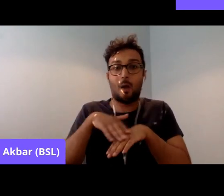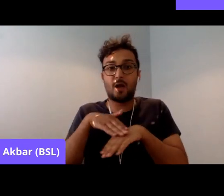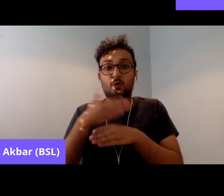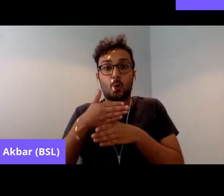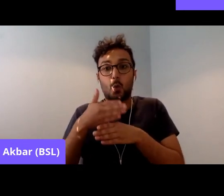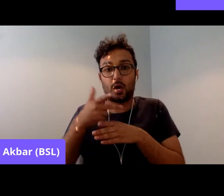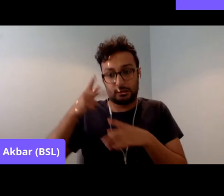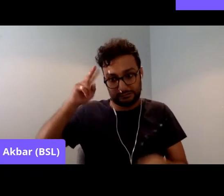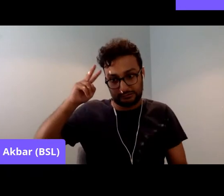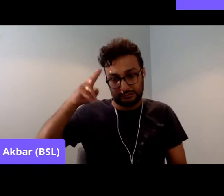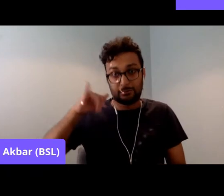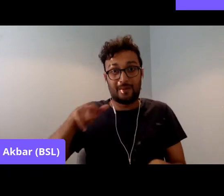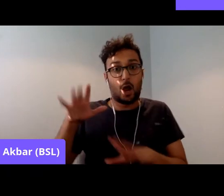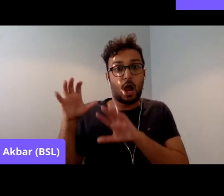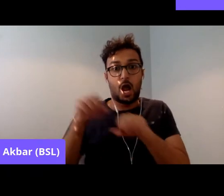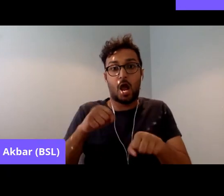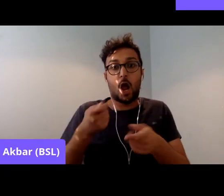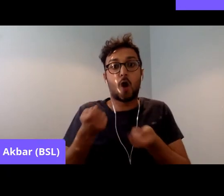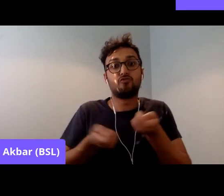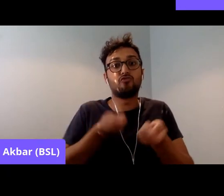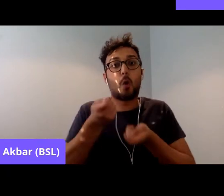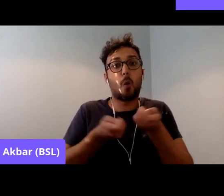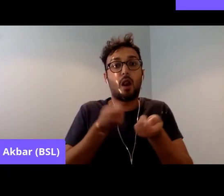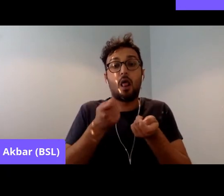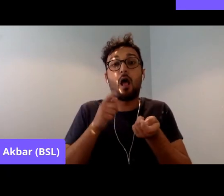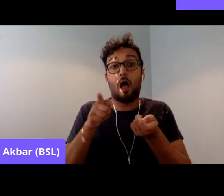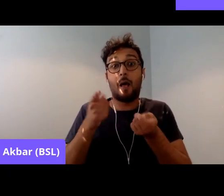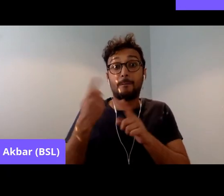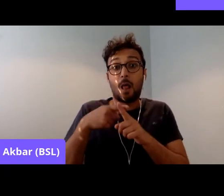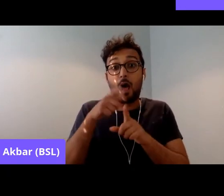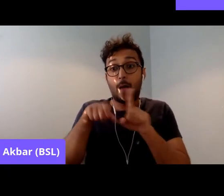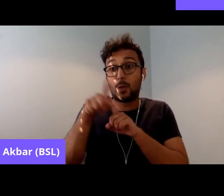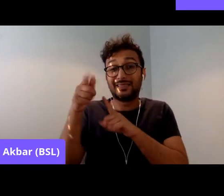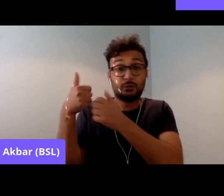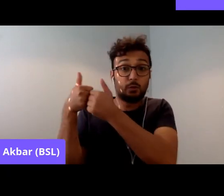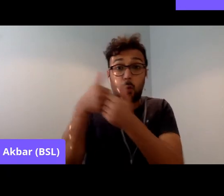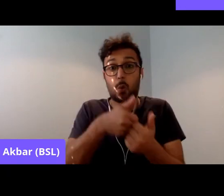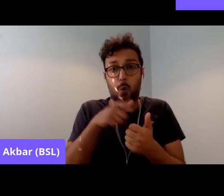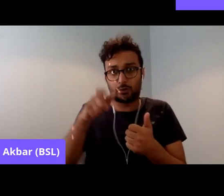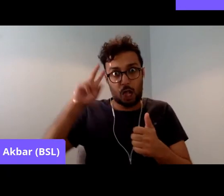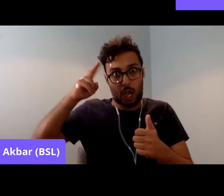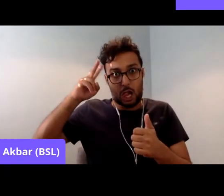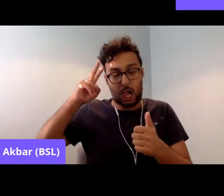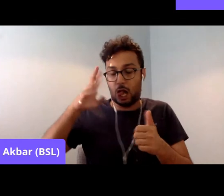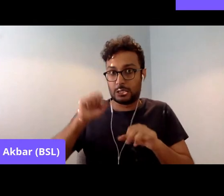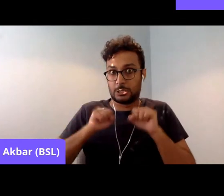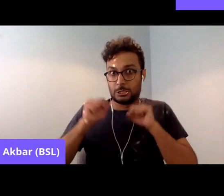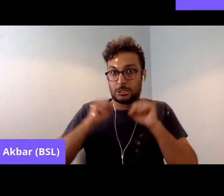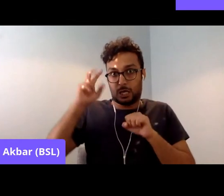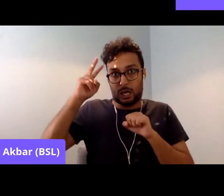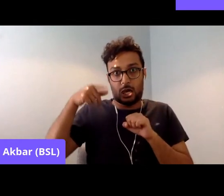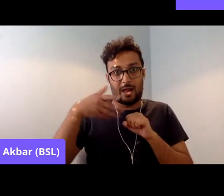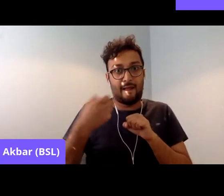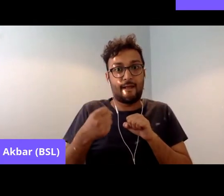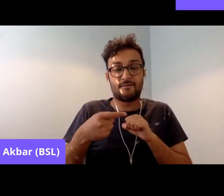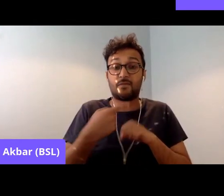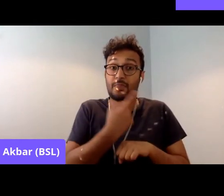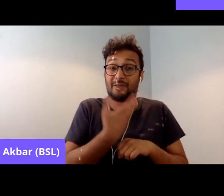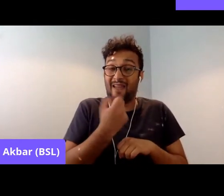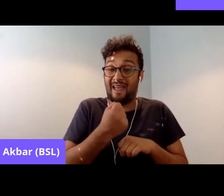of strikers actually leading it, and the community supporting them. And the scale of this paranoia is,